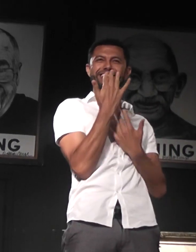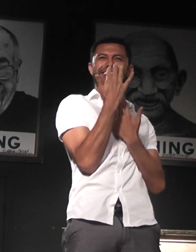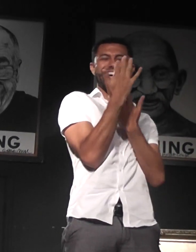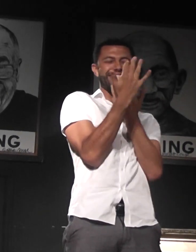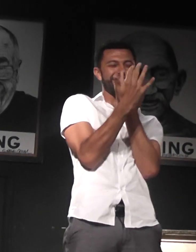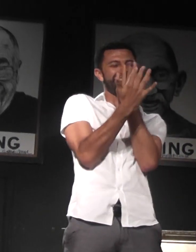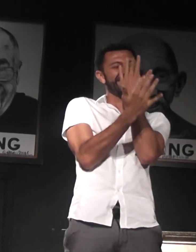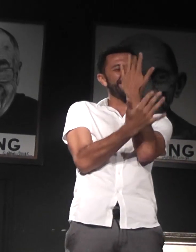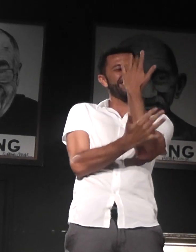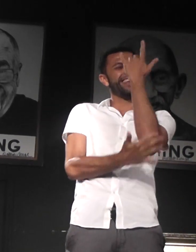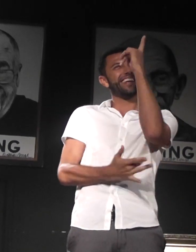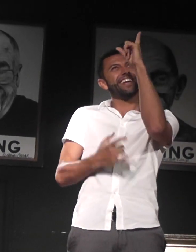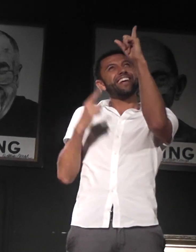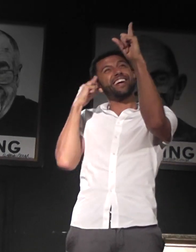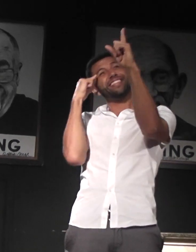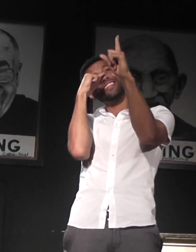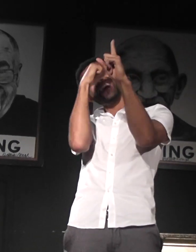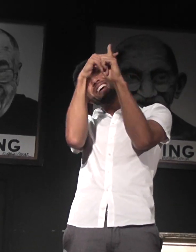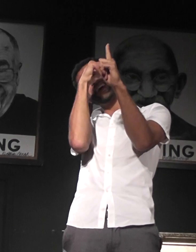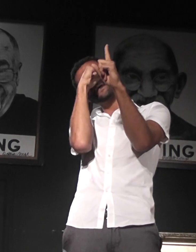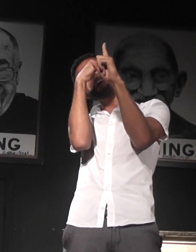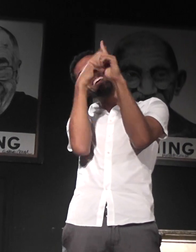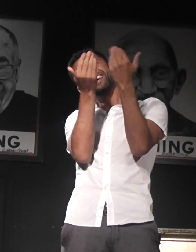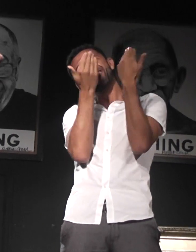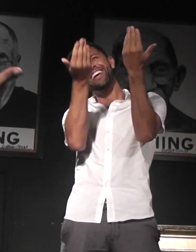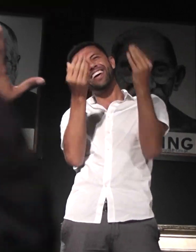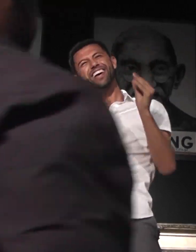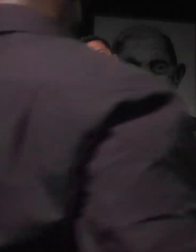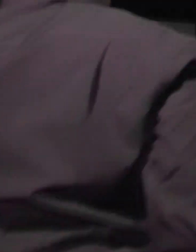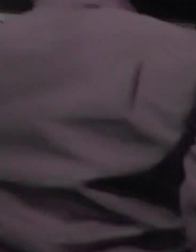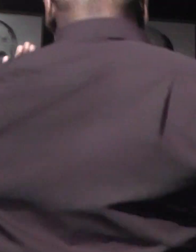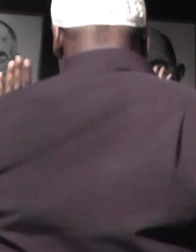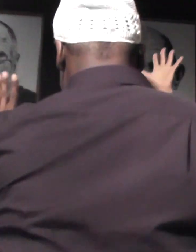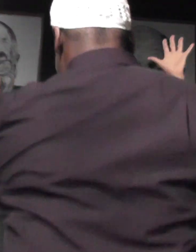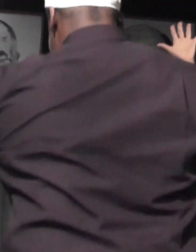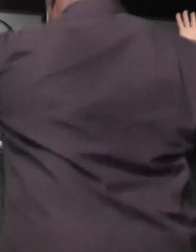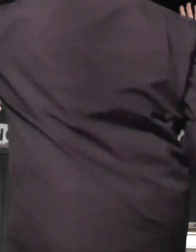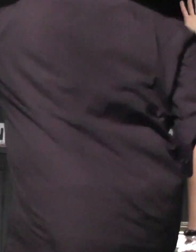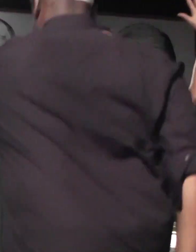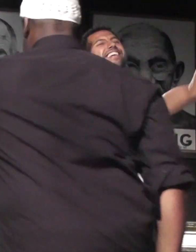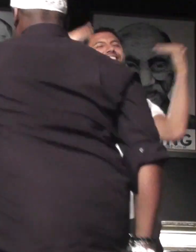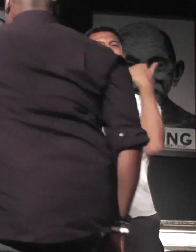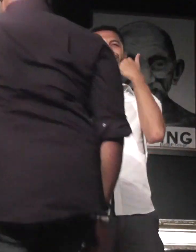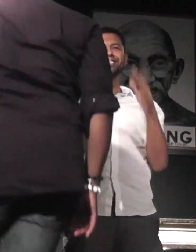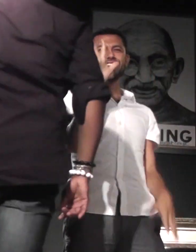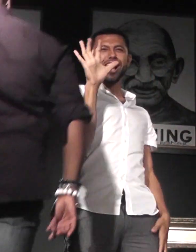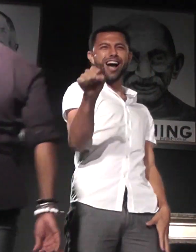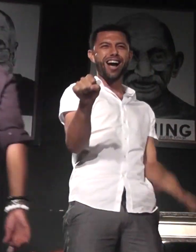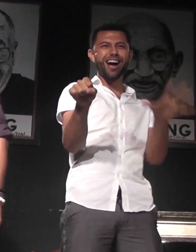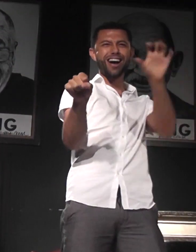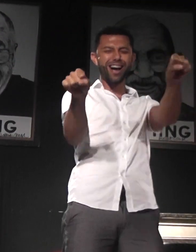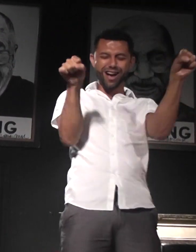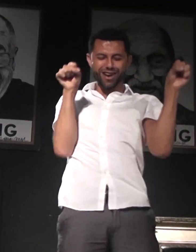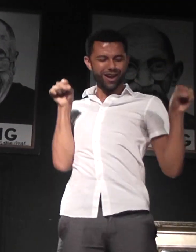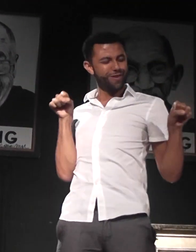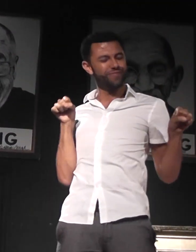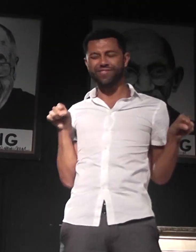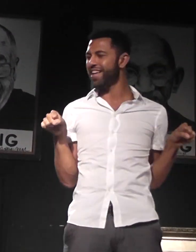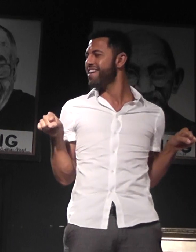let it shine, just on the